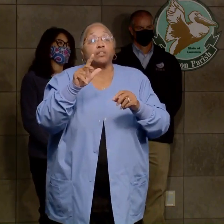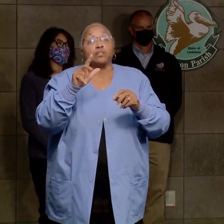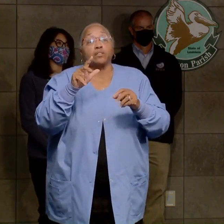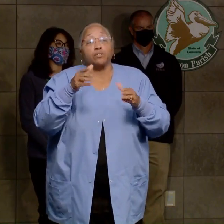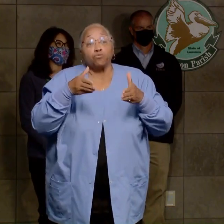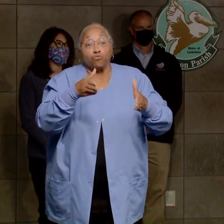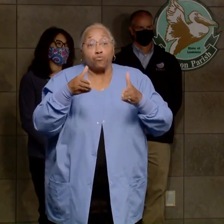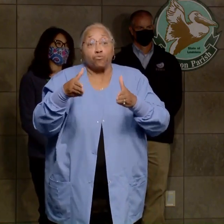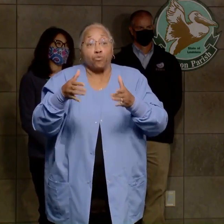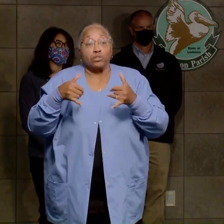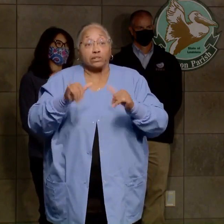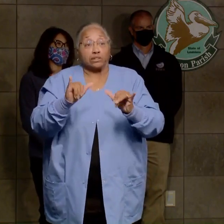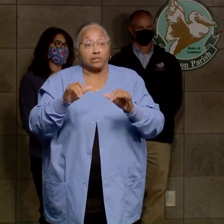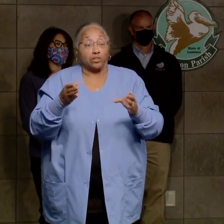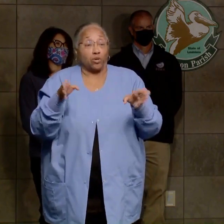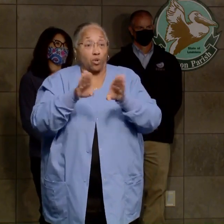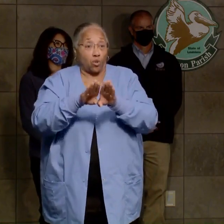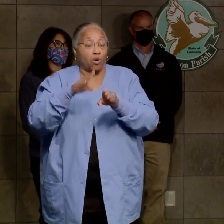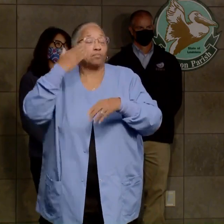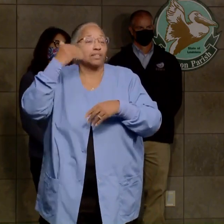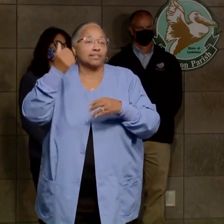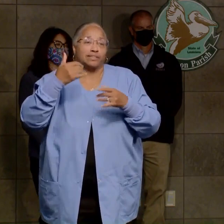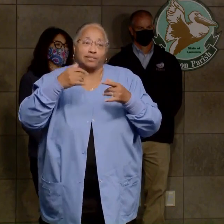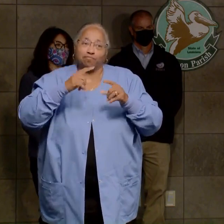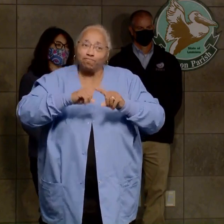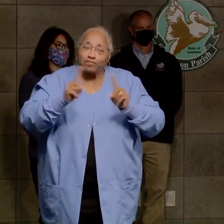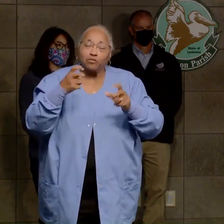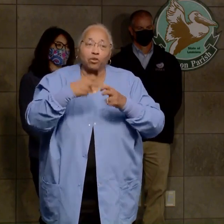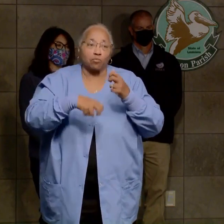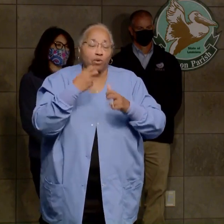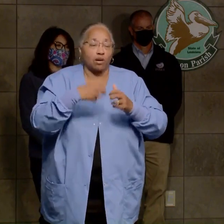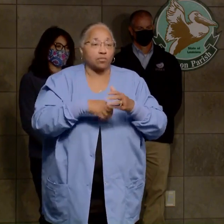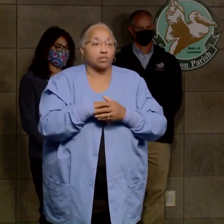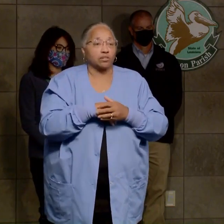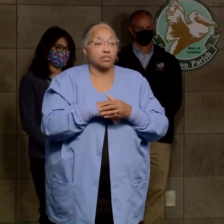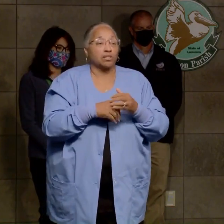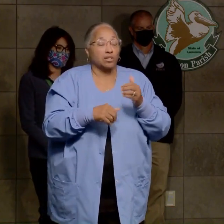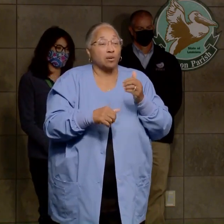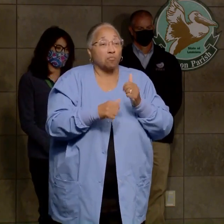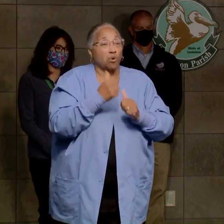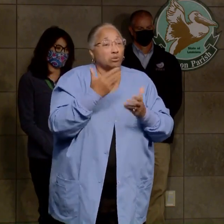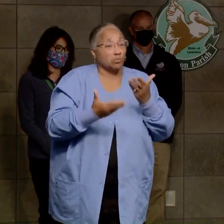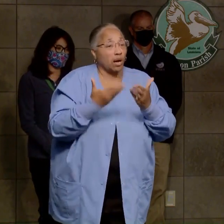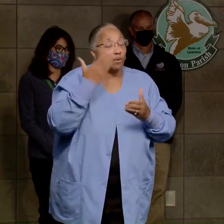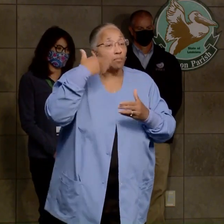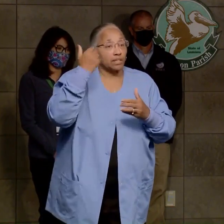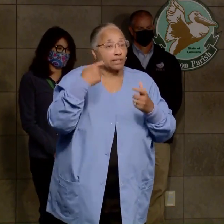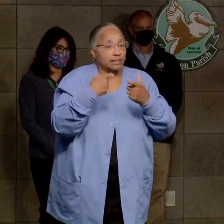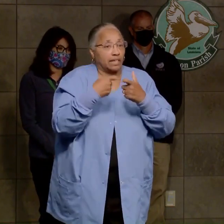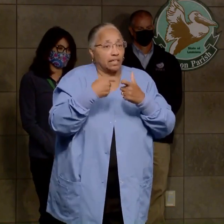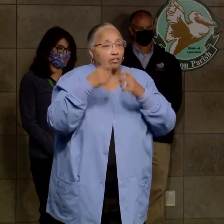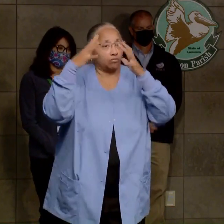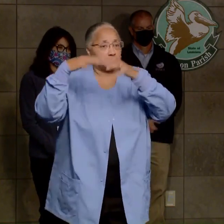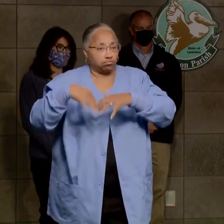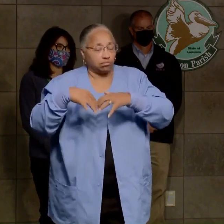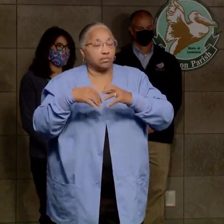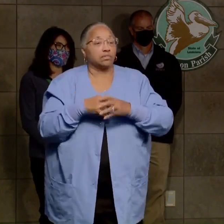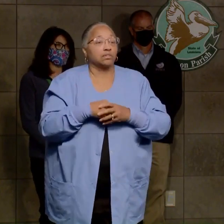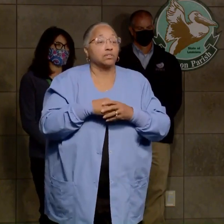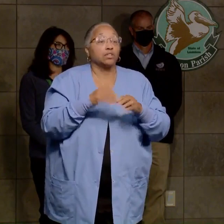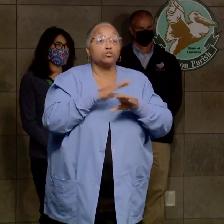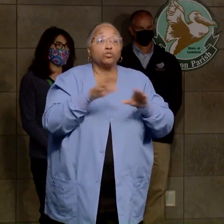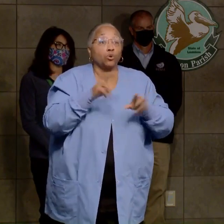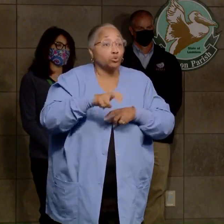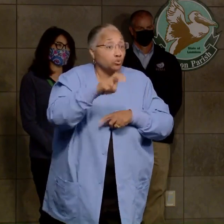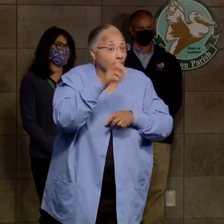different problems, most likely down power lines. We encourage people before you travel, first of all, don't travel if you